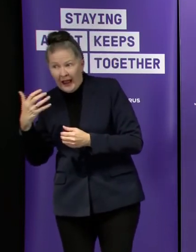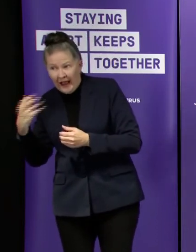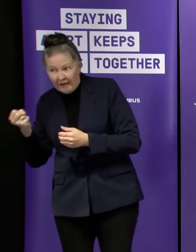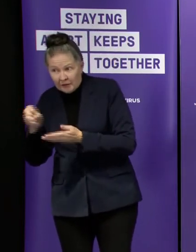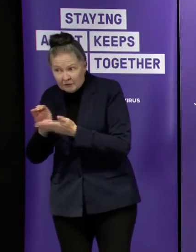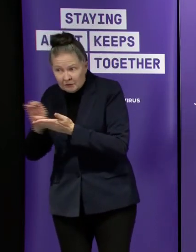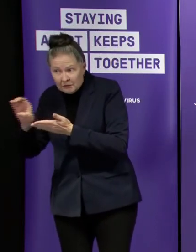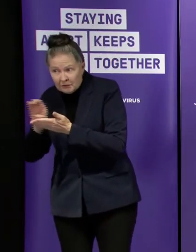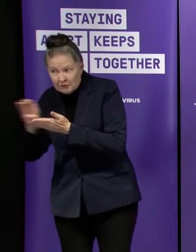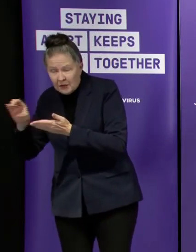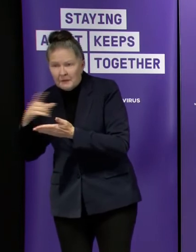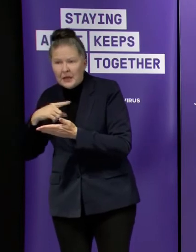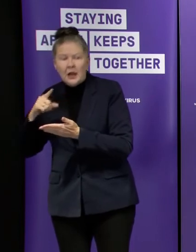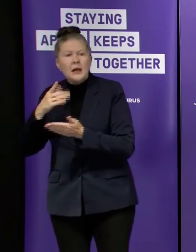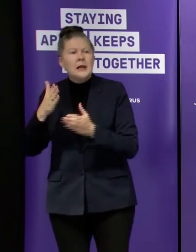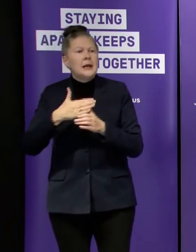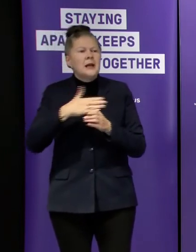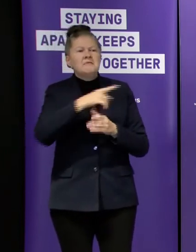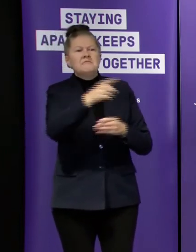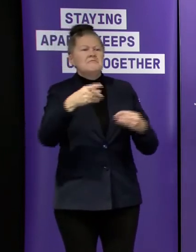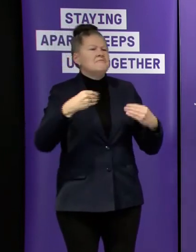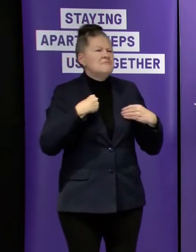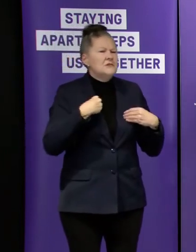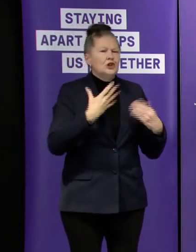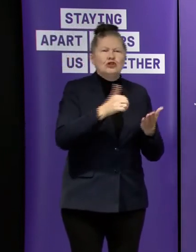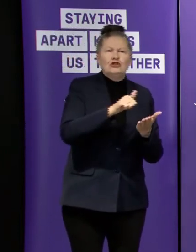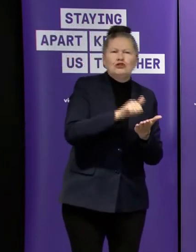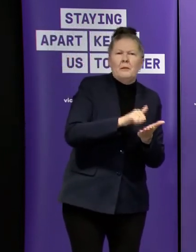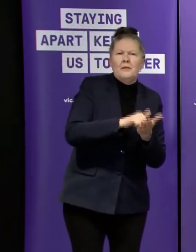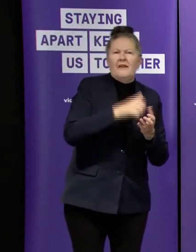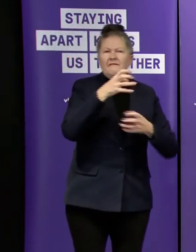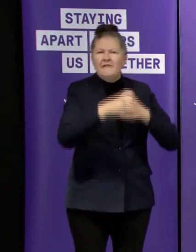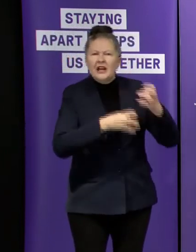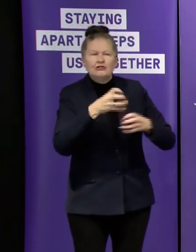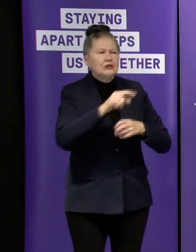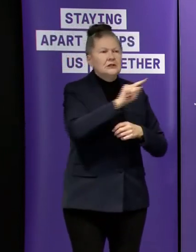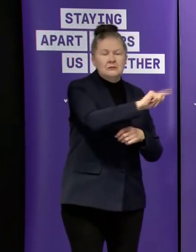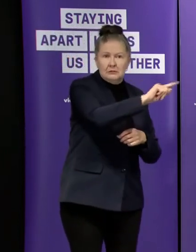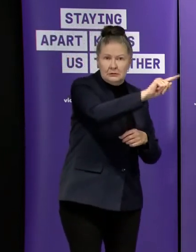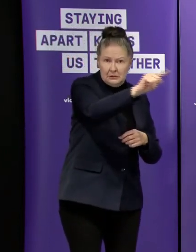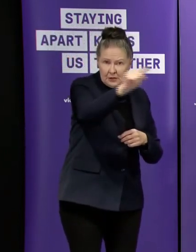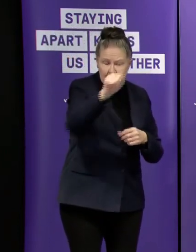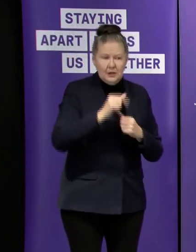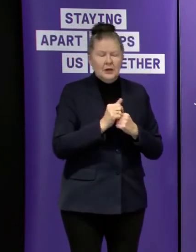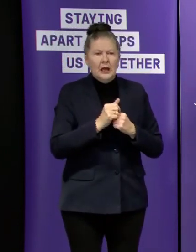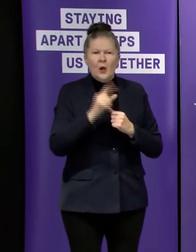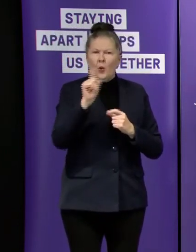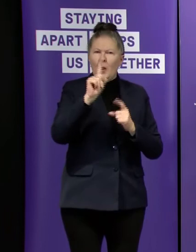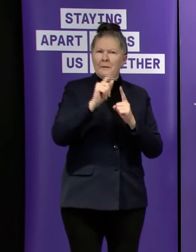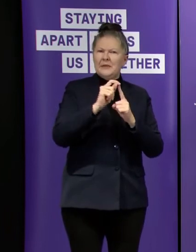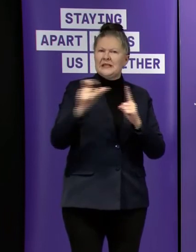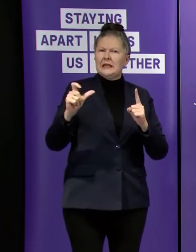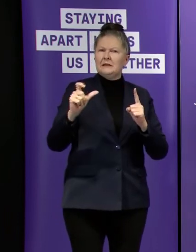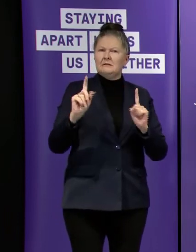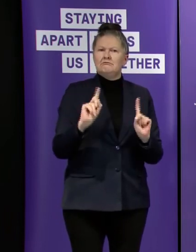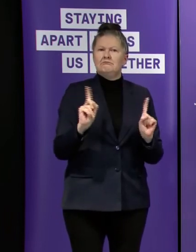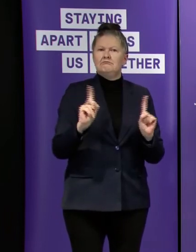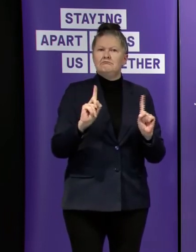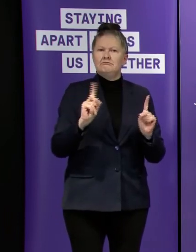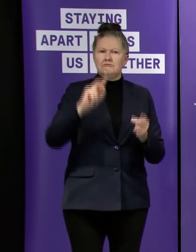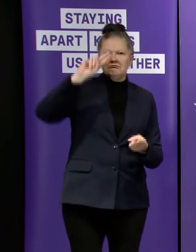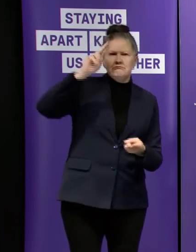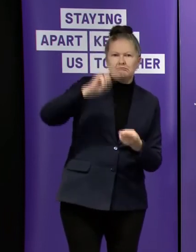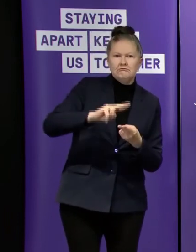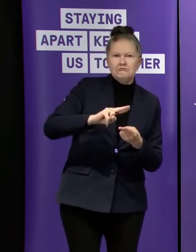in turnover so up until now those that proportionality principle has been uh